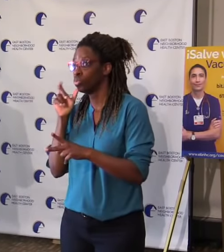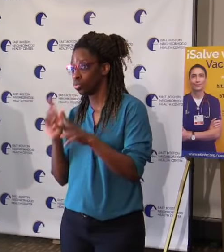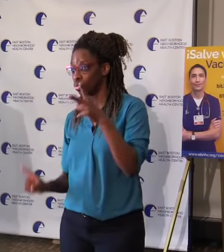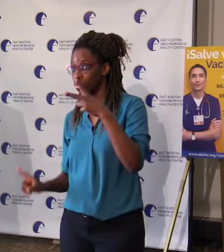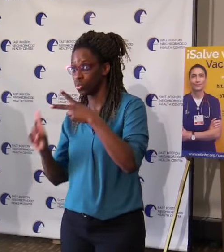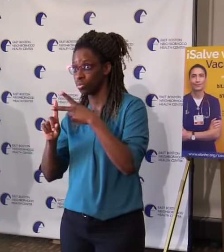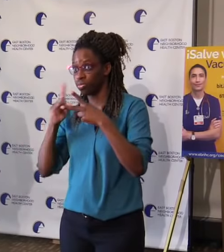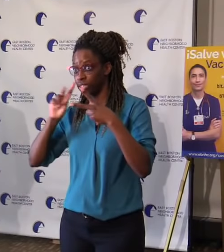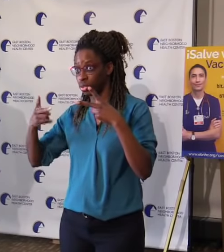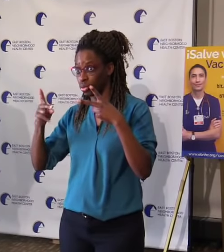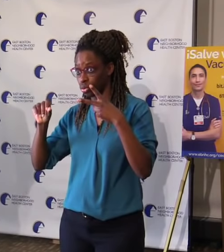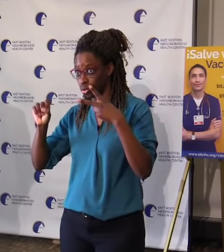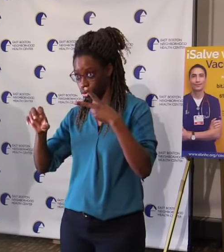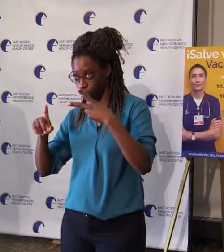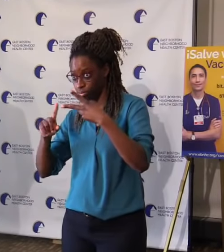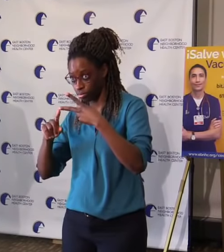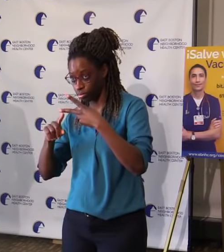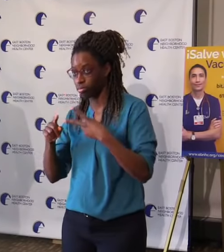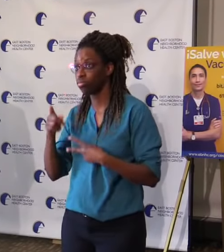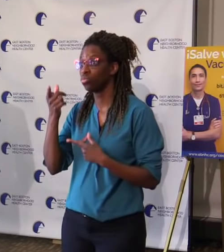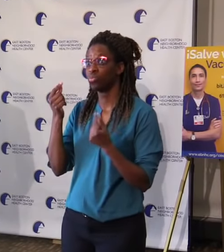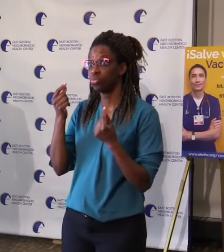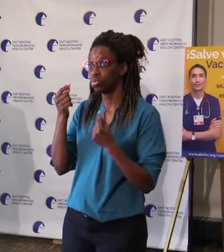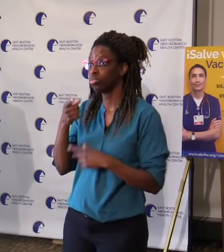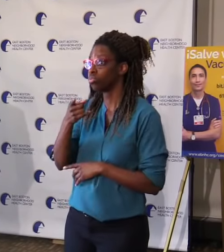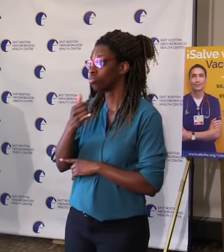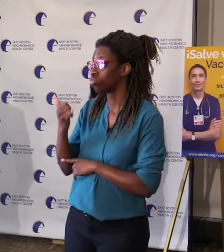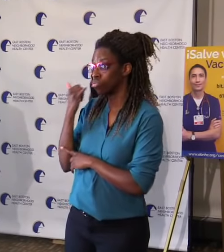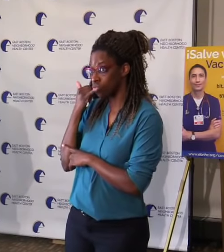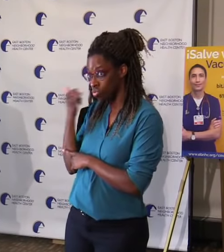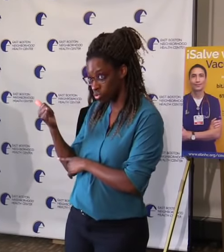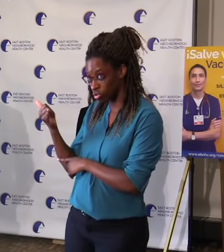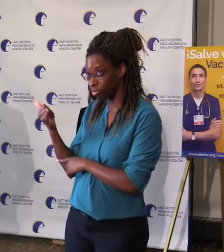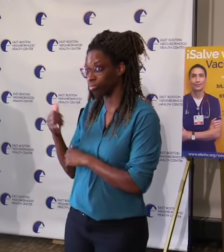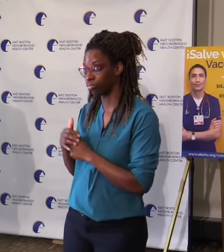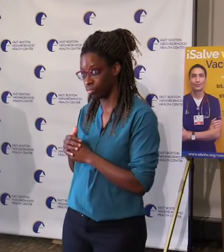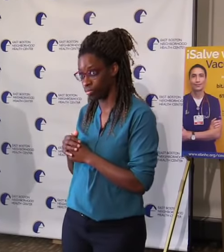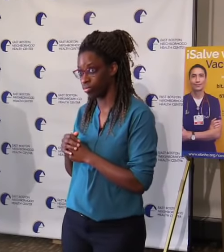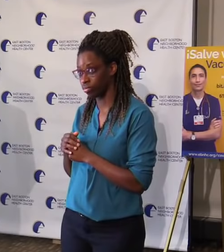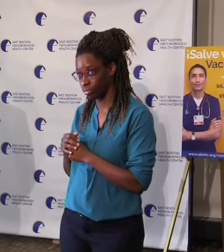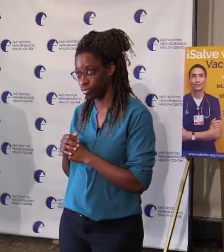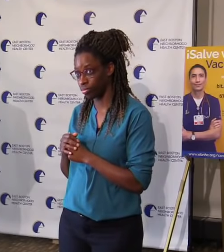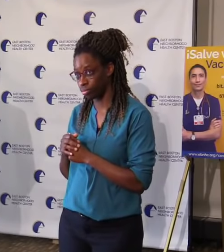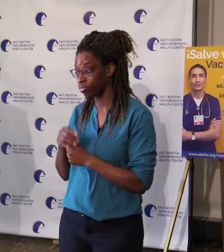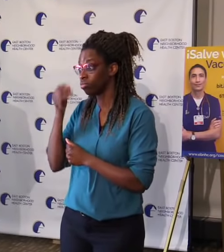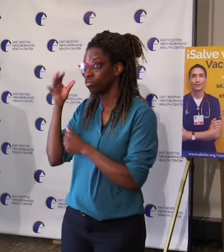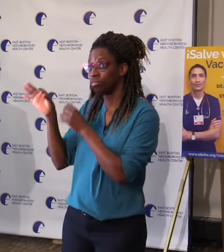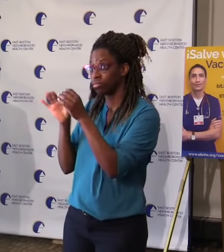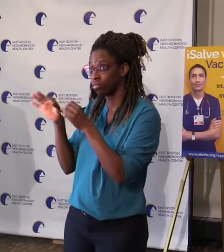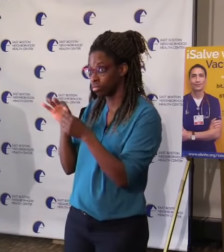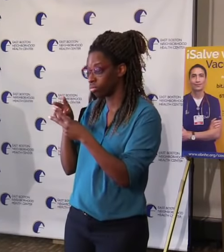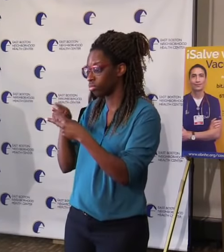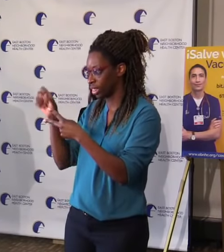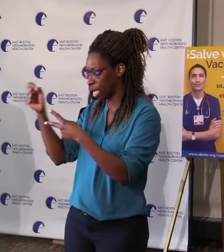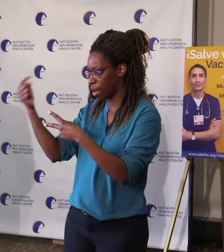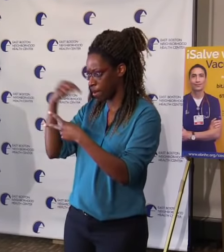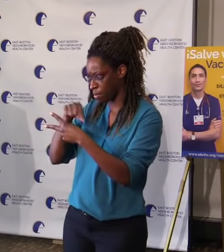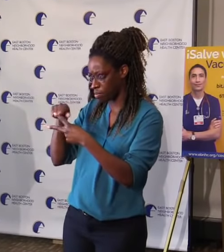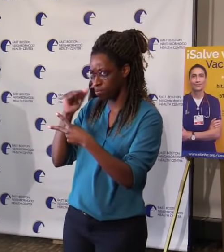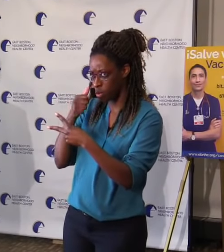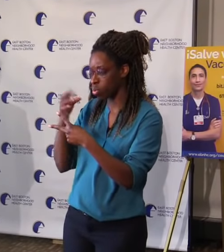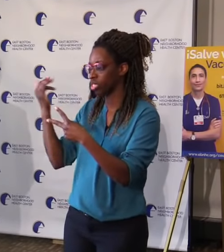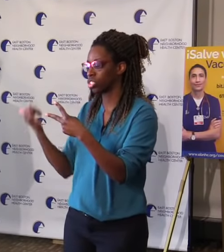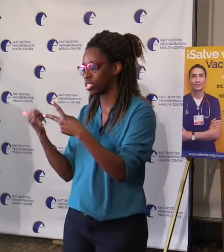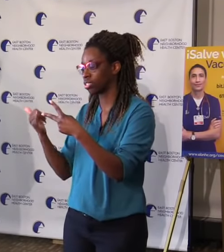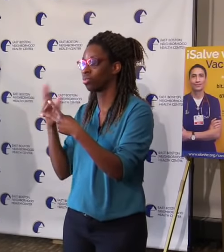they said yes. So are you talking assurative about this? We've talked to all the providers about this. Most recently, after last night. Yes. It really chaotic.